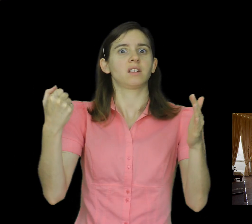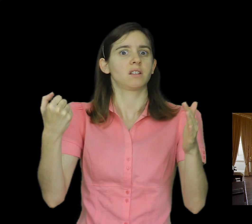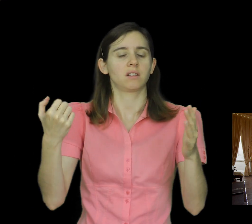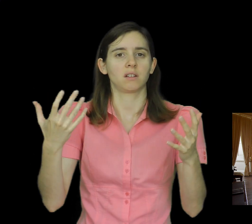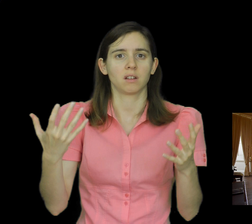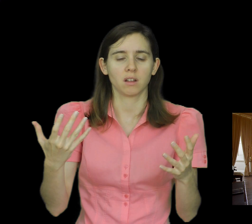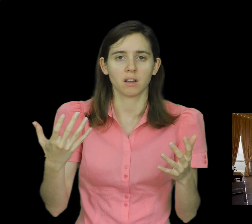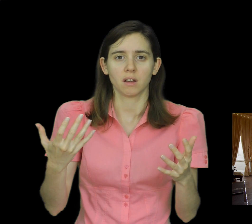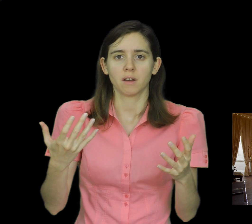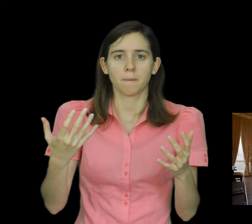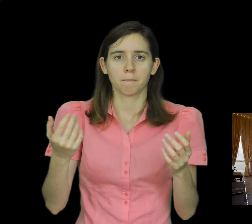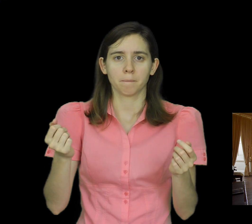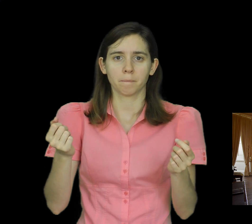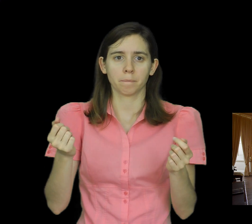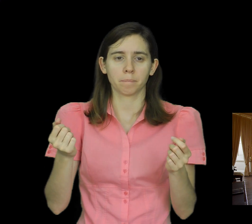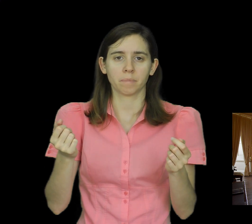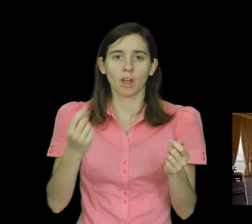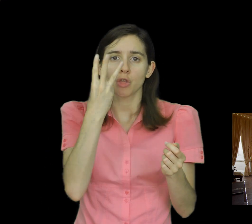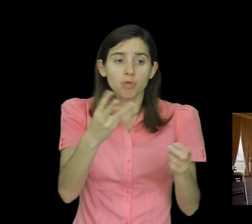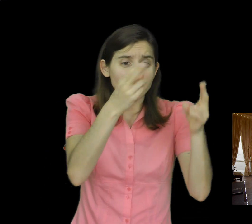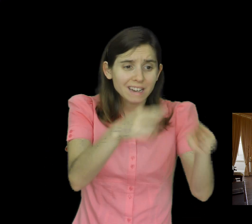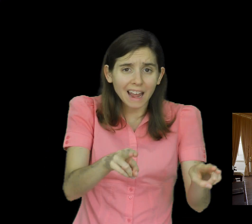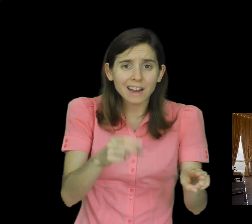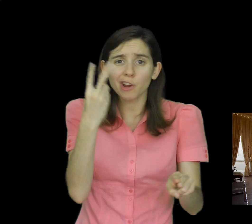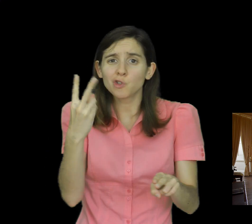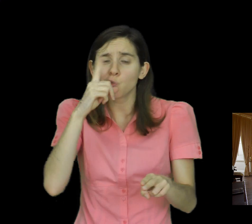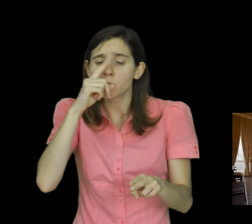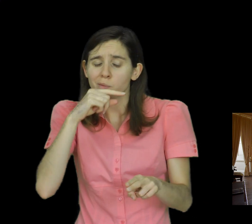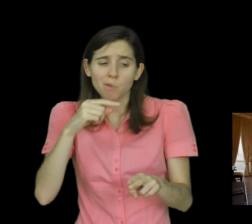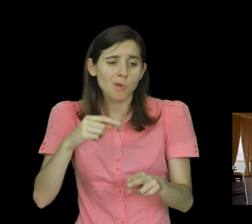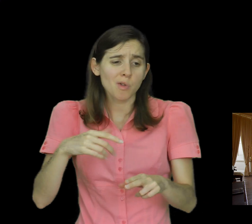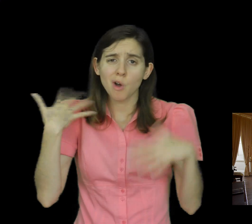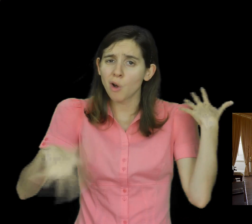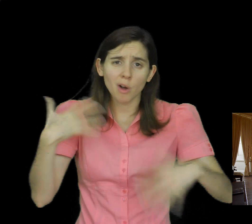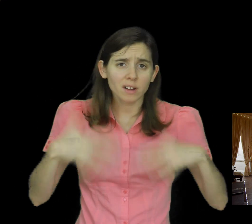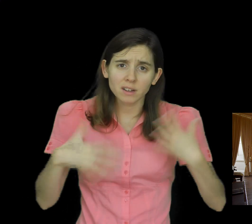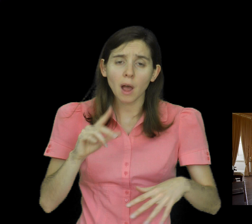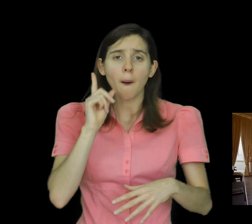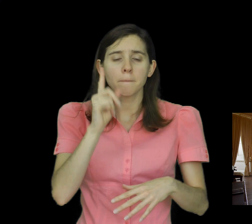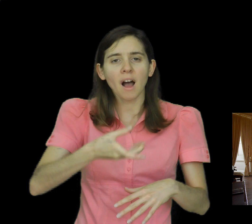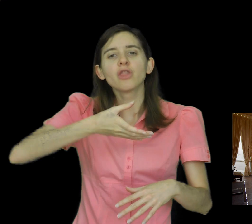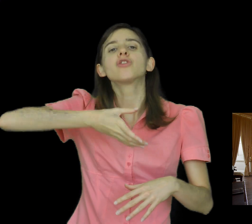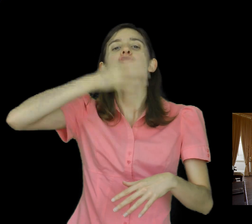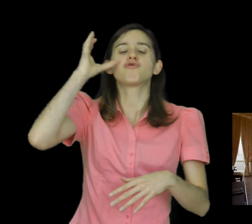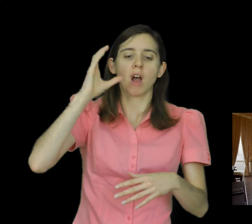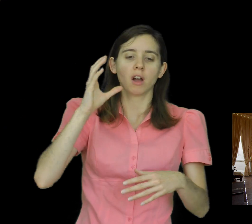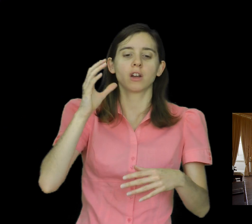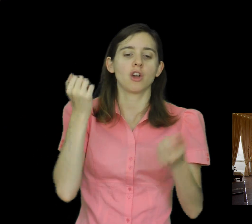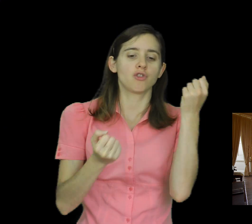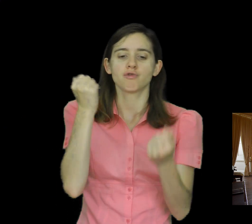plastic and flesh are torn apart. Three are dead and two are severely injured. But the drunk driver in the speeding truck that hit